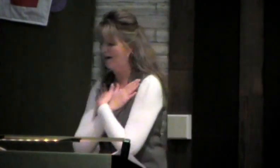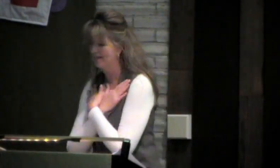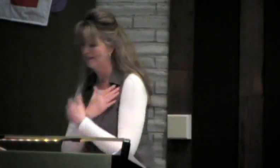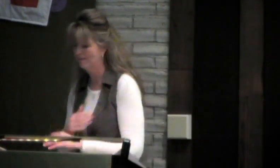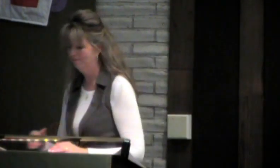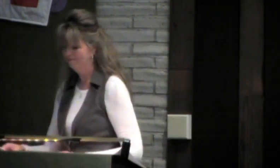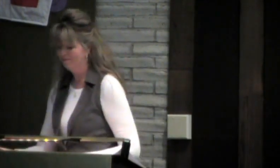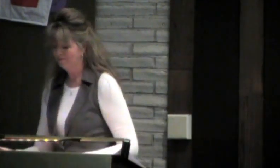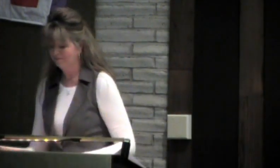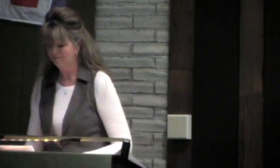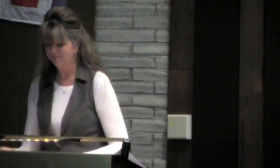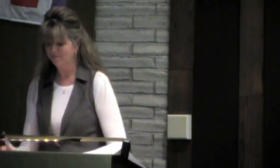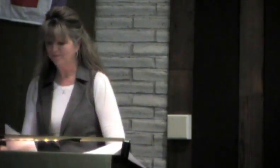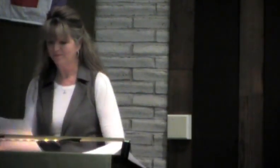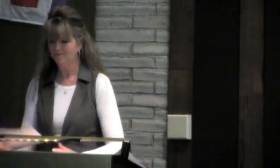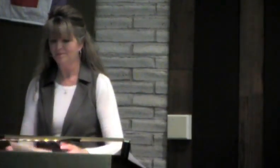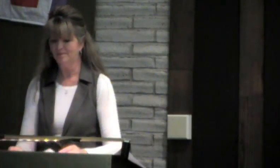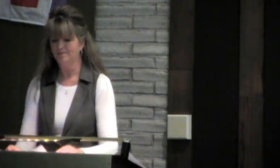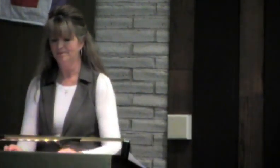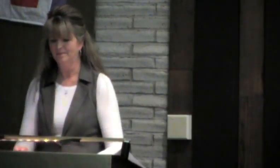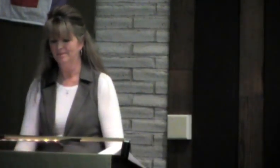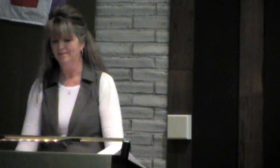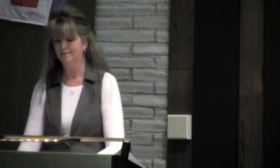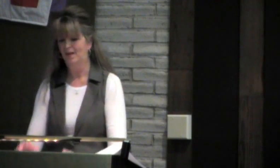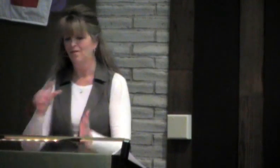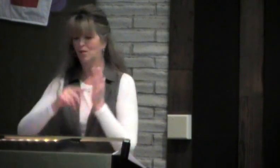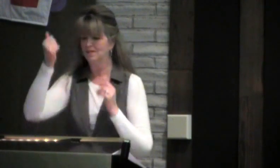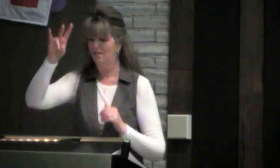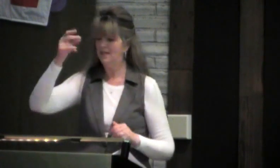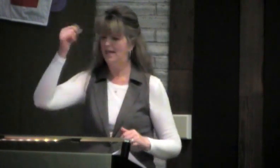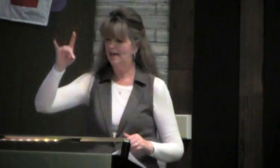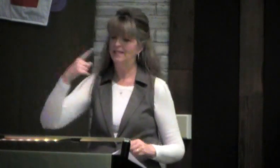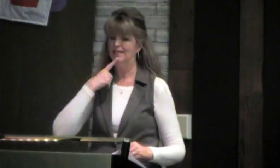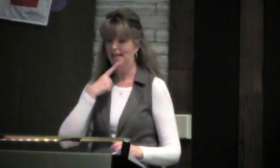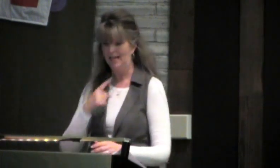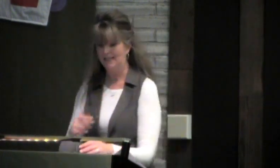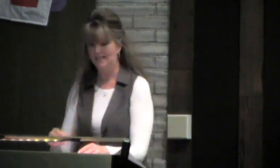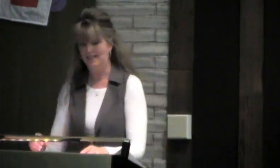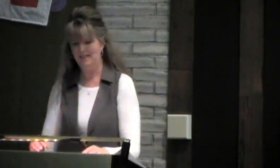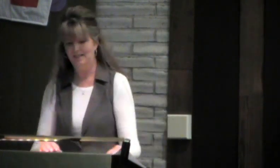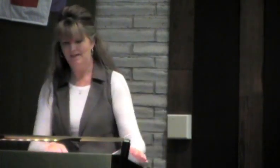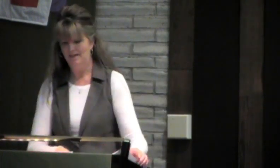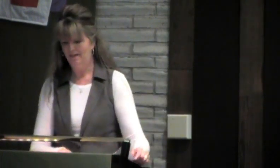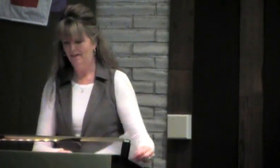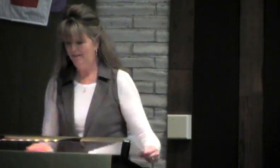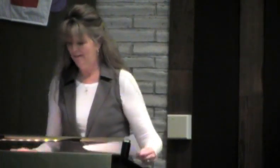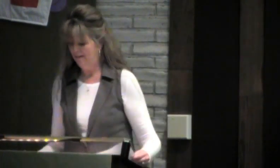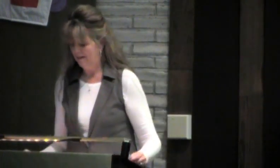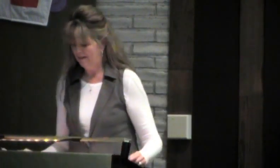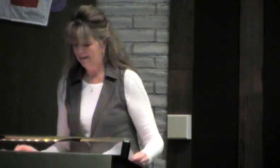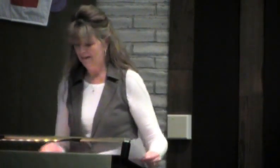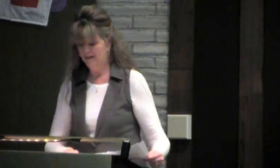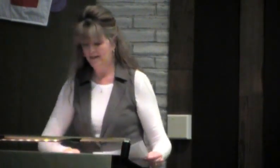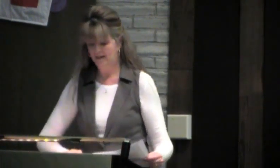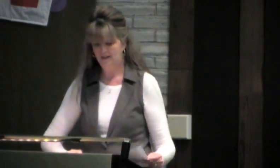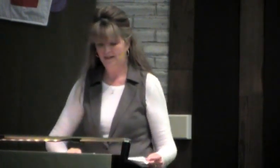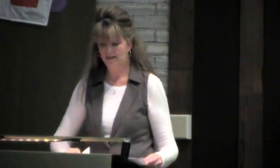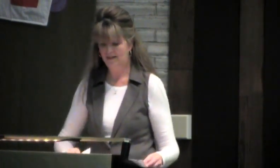accepts God. God will continue until that happens, and then rest. Now in verse